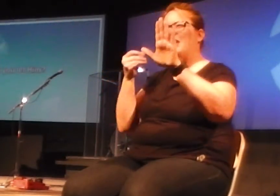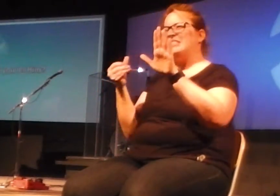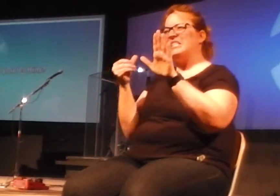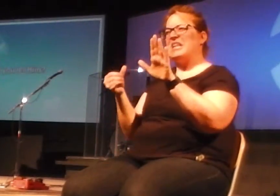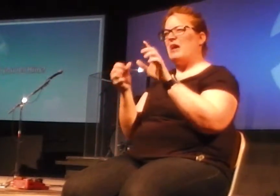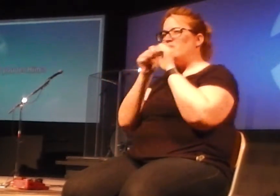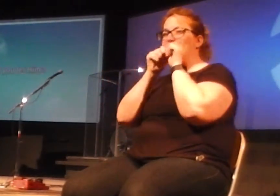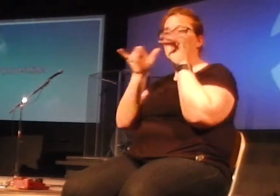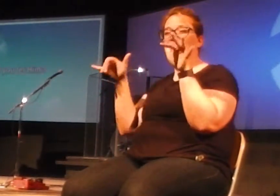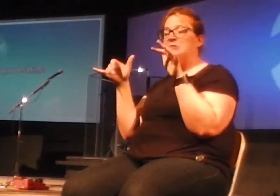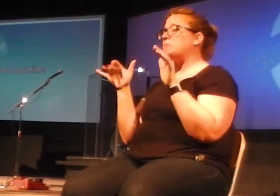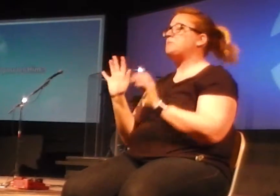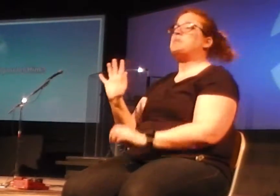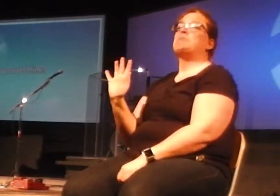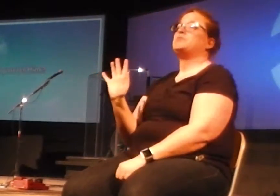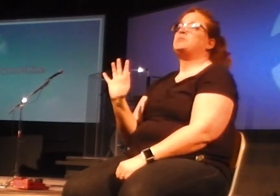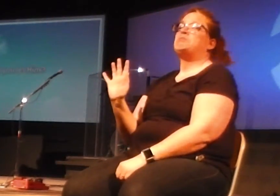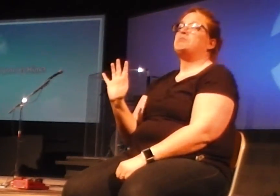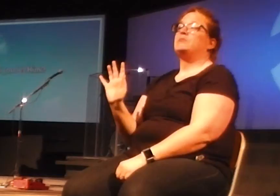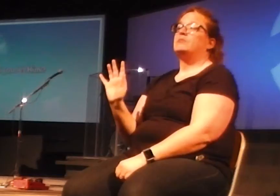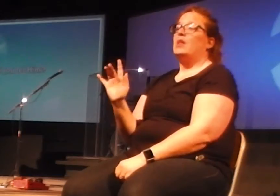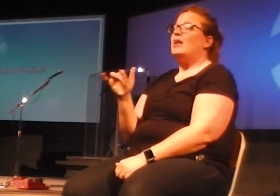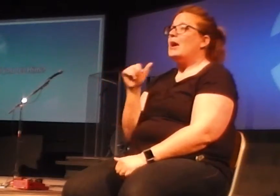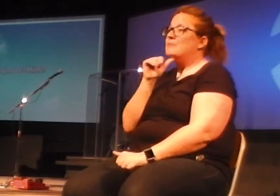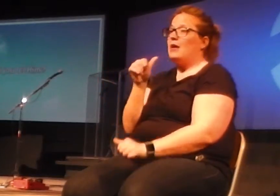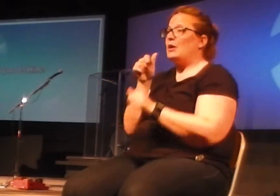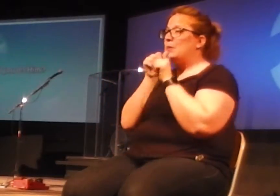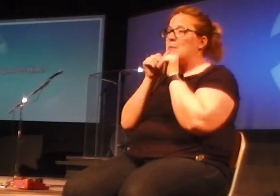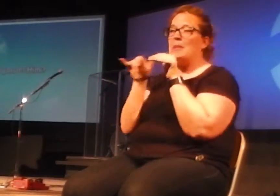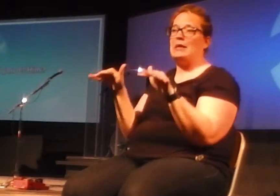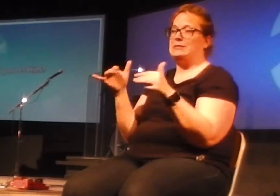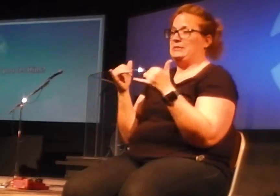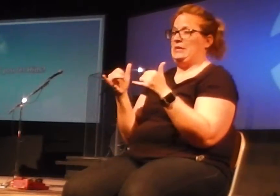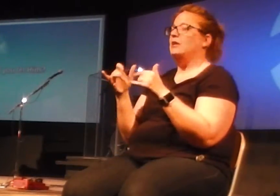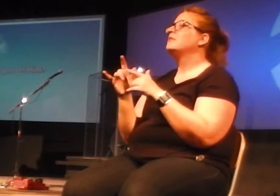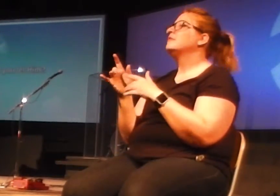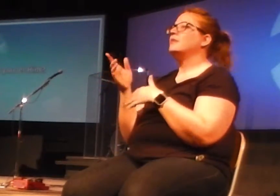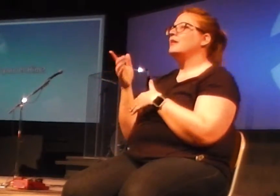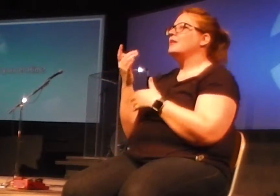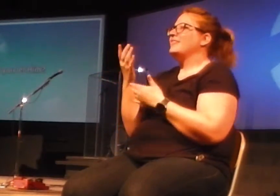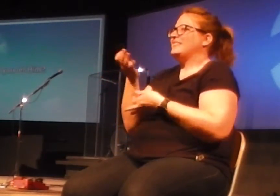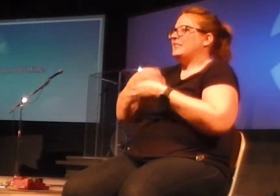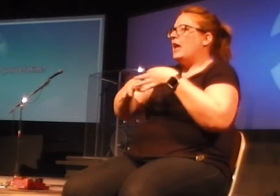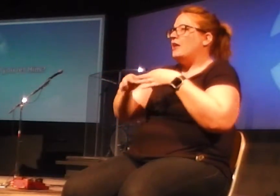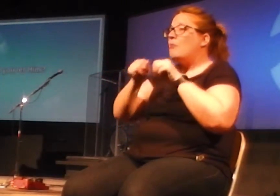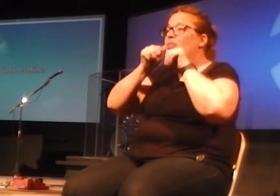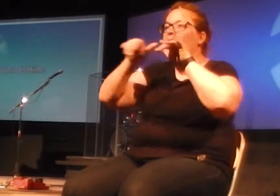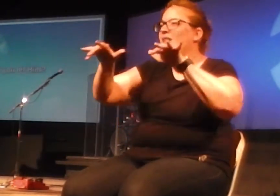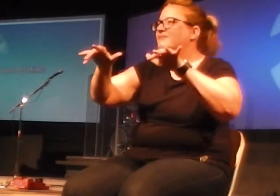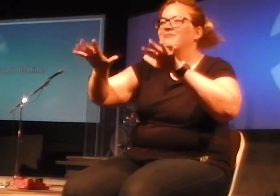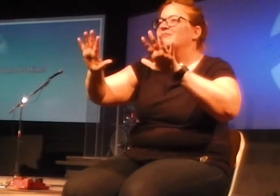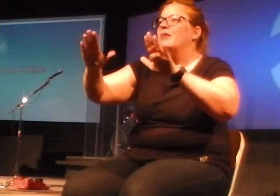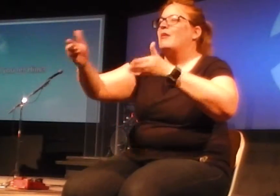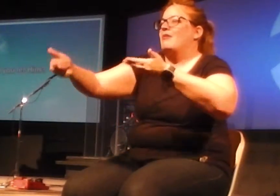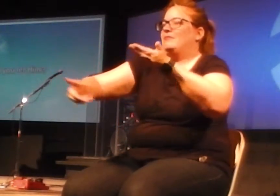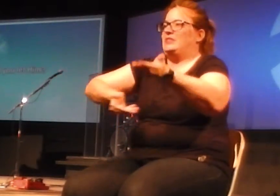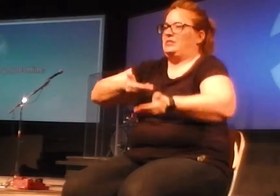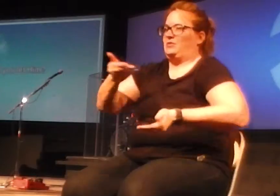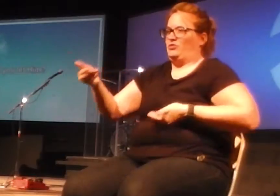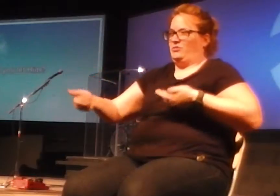blessing today. We're not going to end with a benediction. We're going to end instead with an invitation. Because that's how Jeremiah's